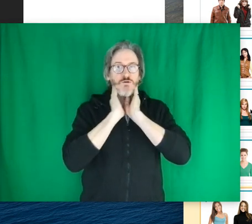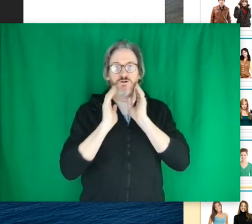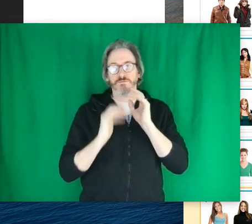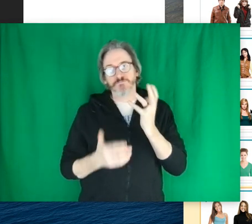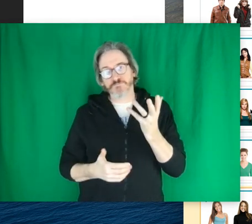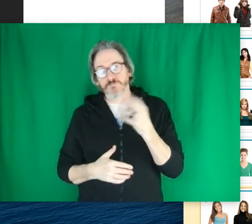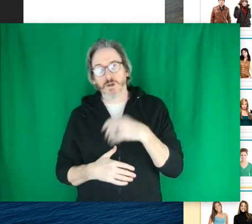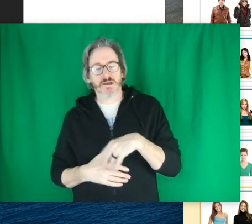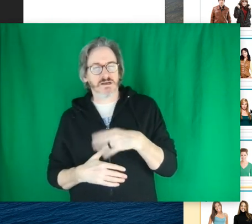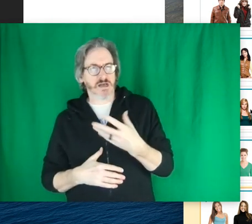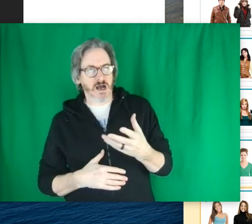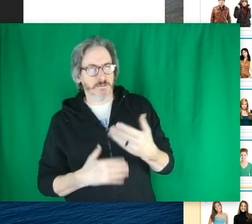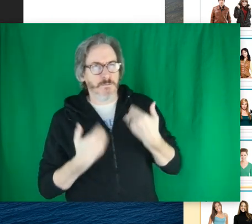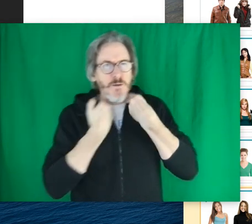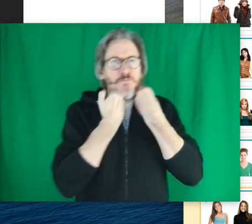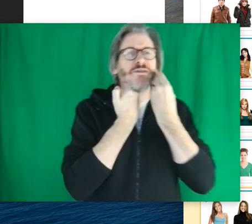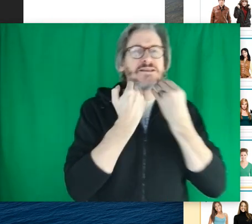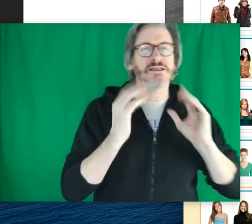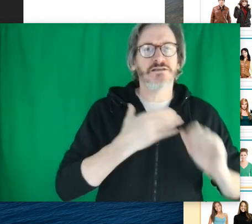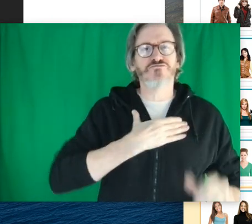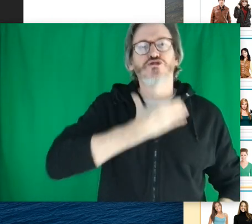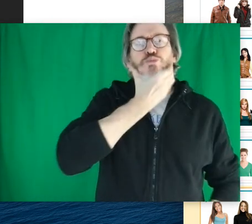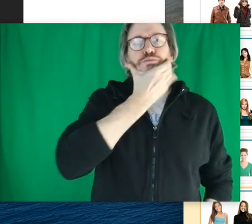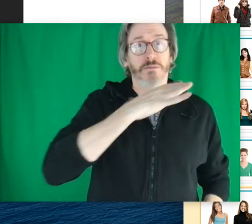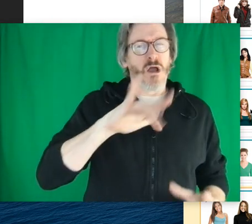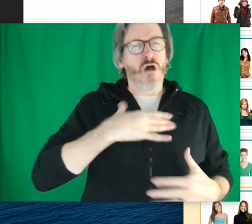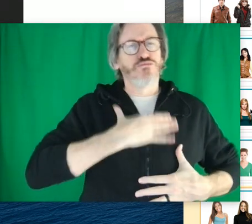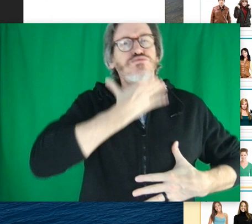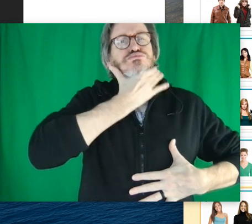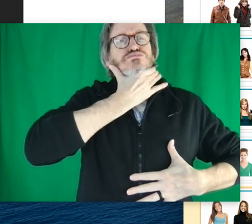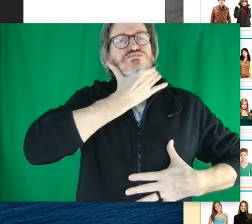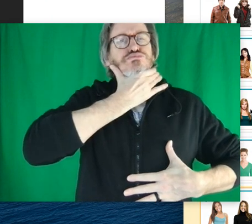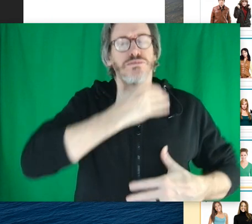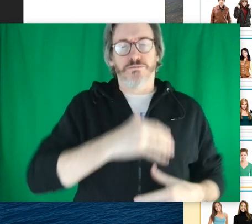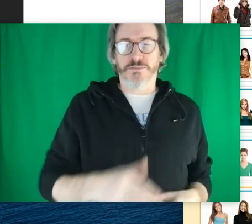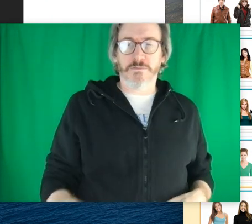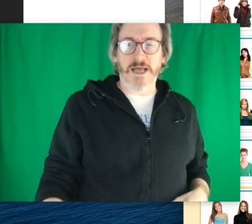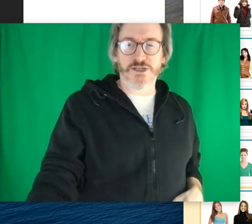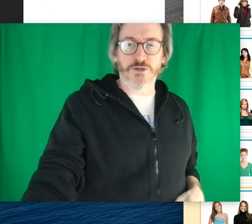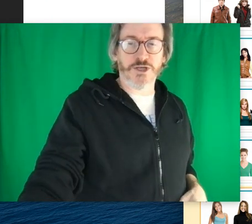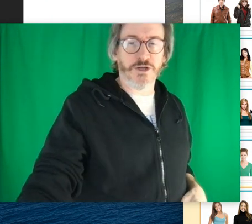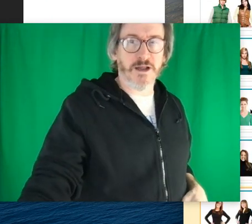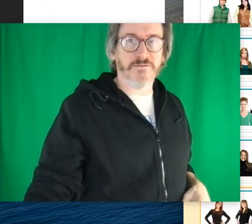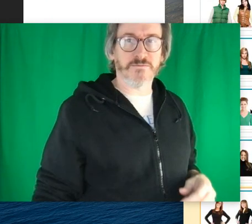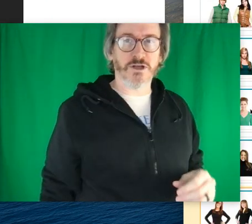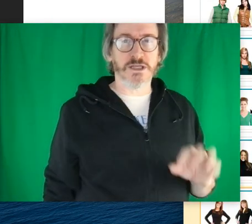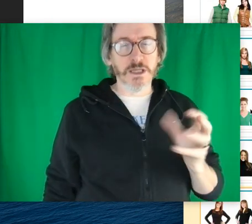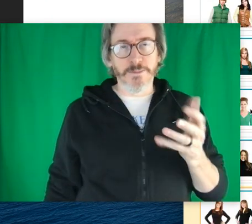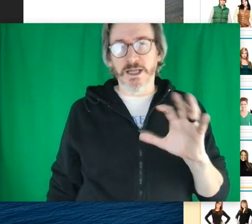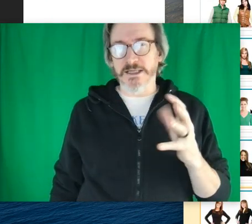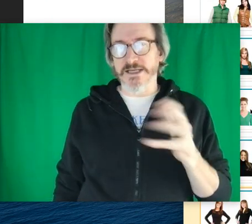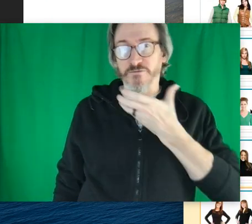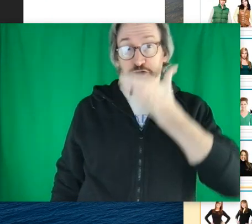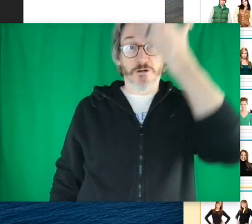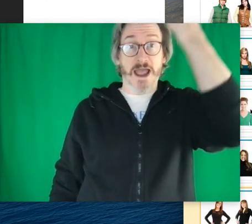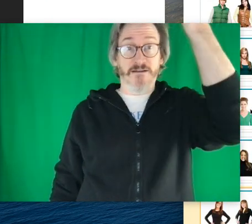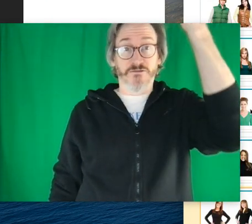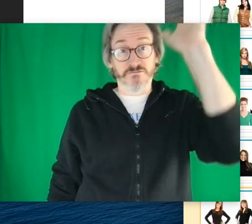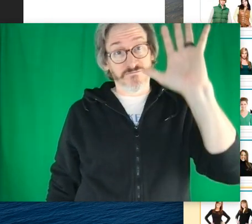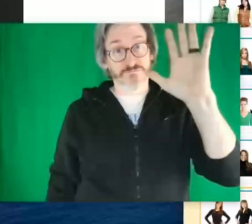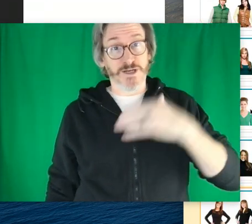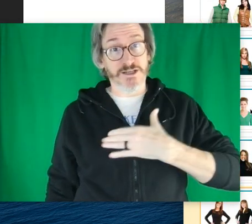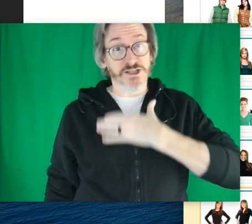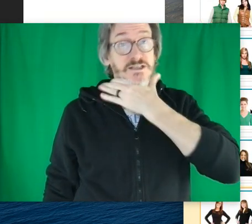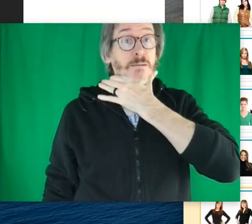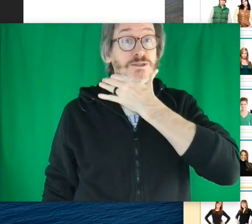folded over. But this is... That's usually good enough. Looks a little bit like the sign for giraffe,